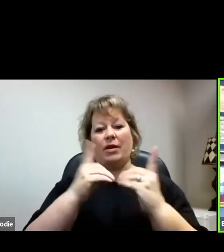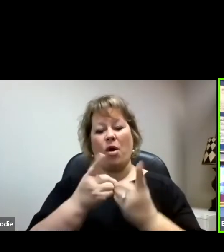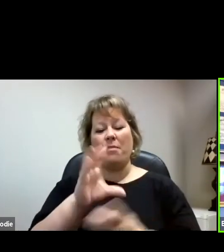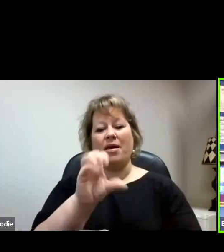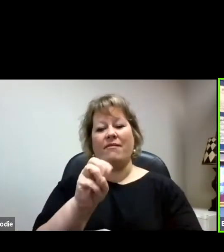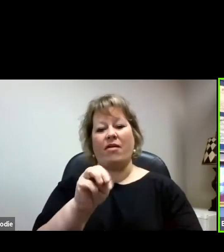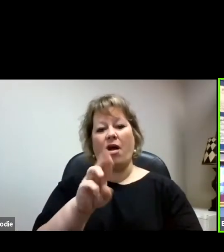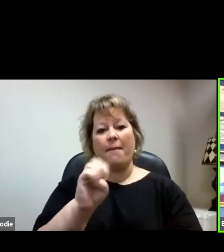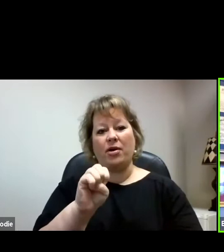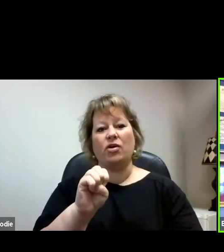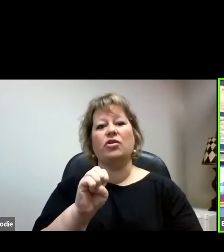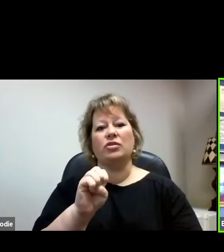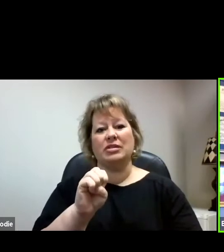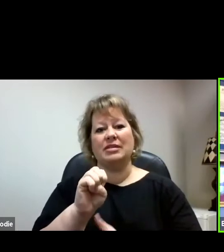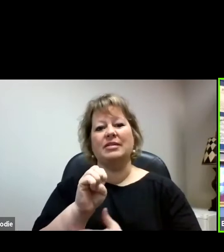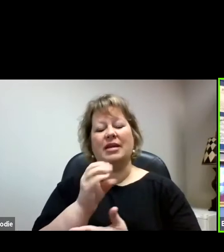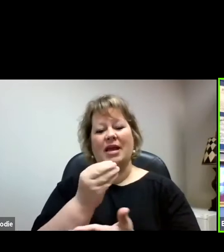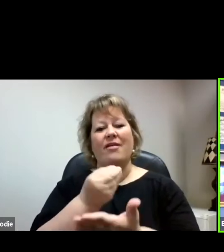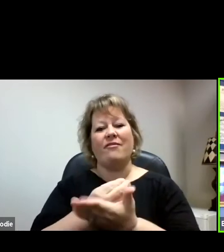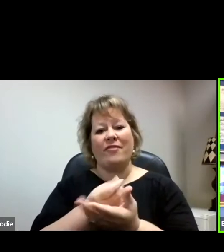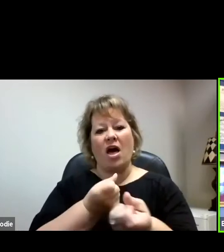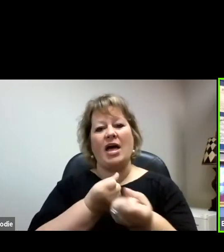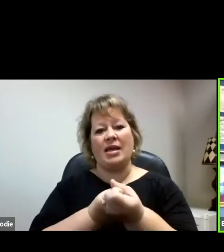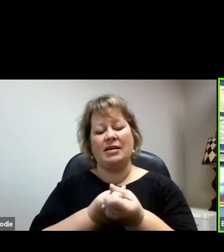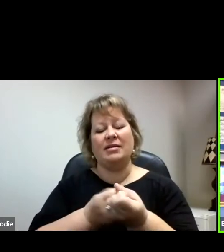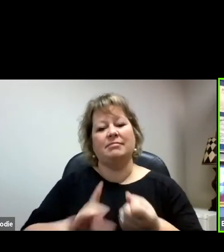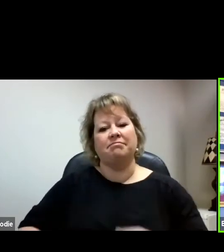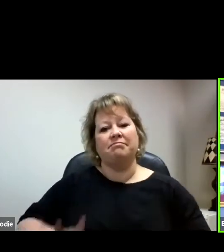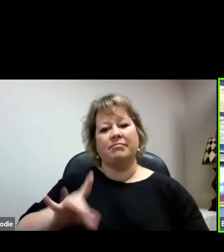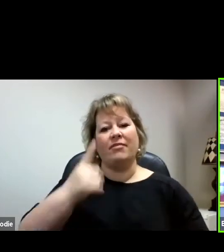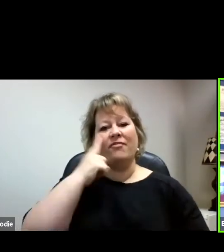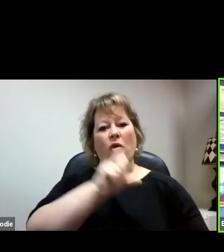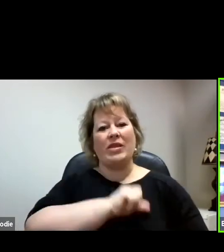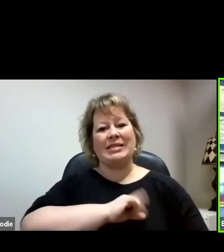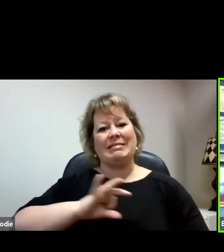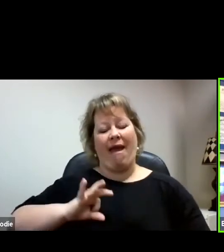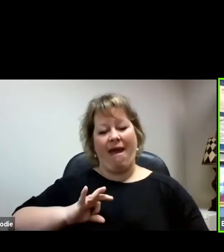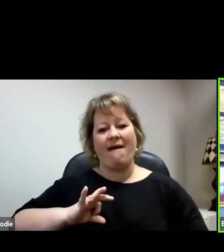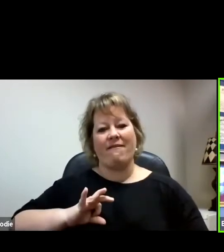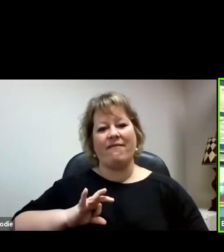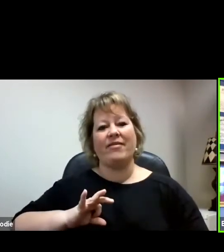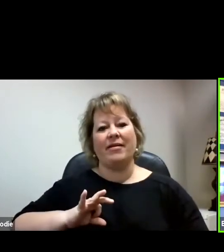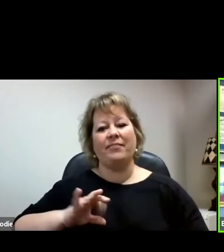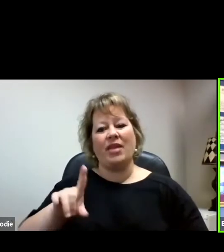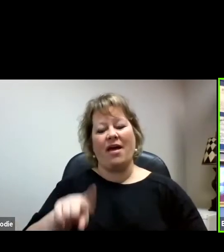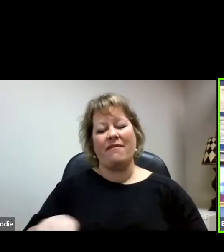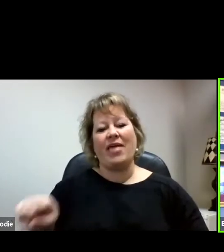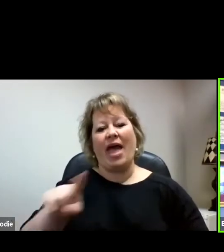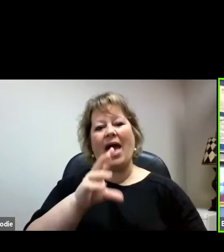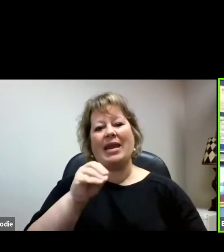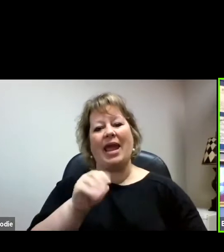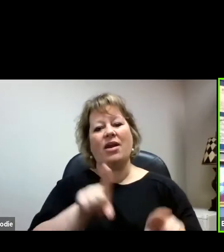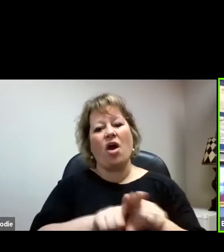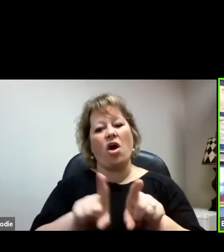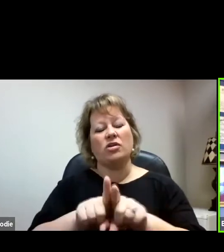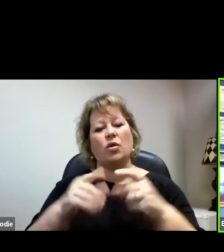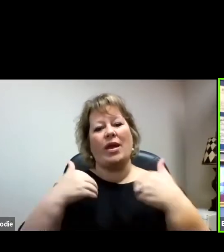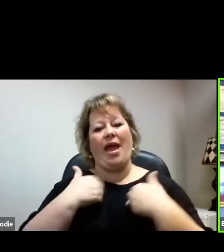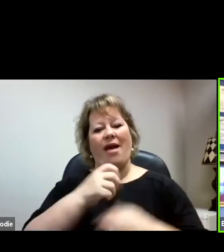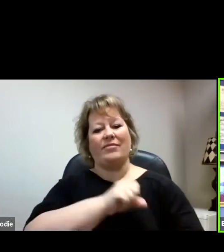staff in each of the seven locations. We also have staff out of Commerce that assist each region.